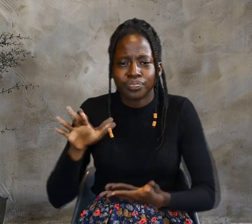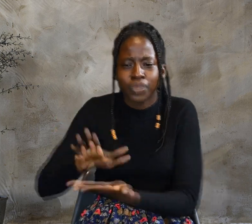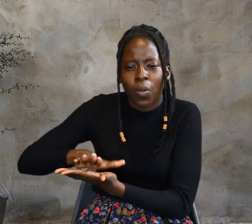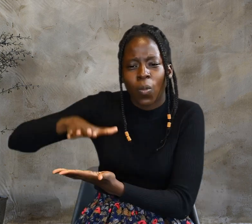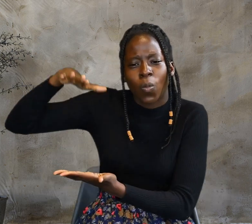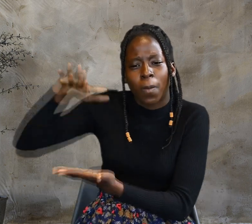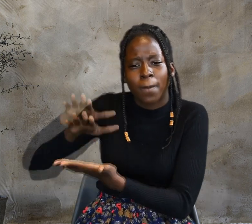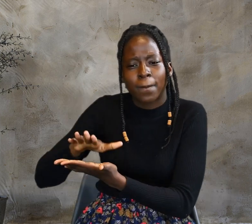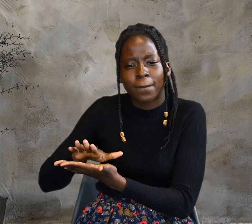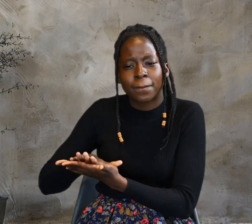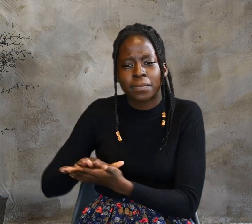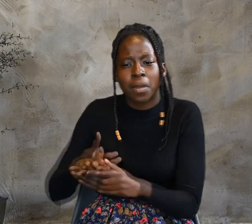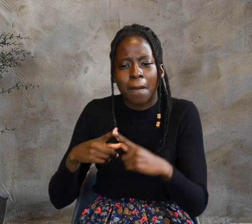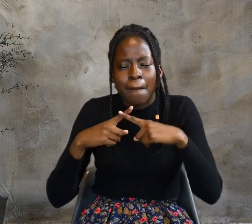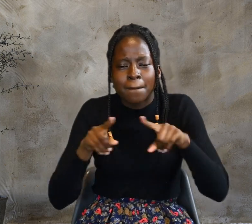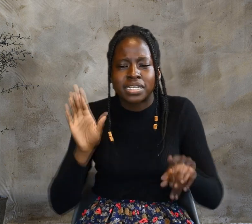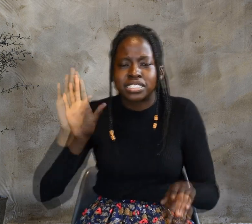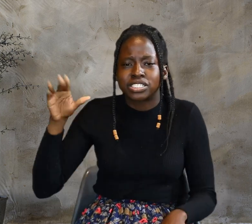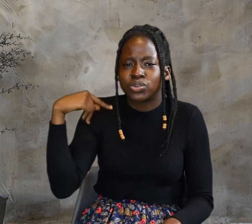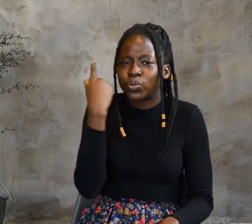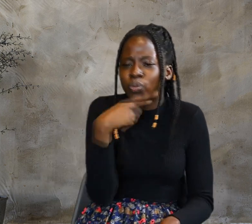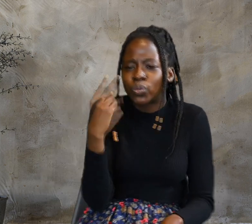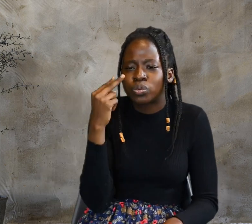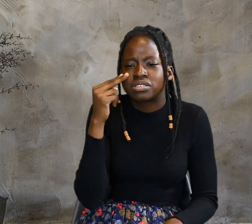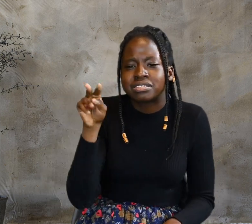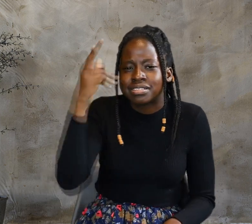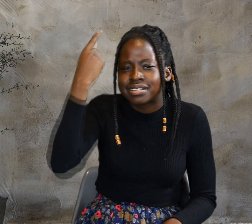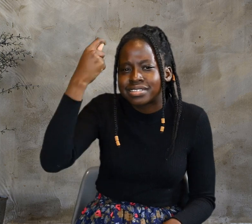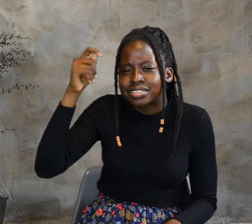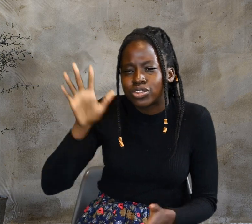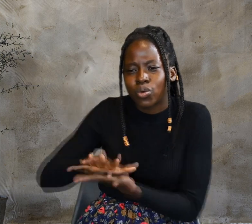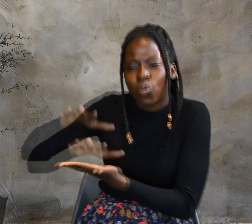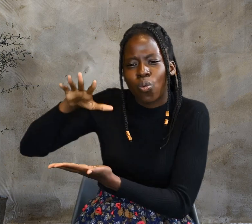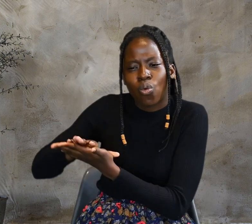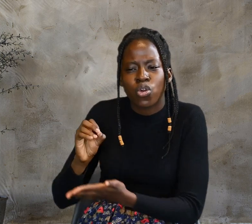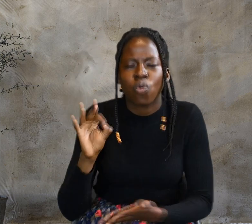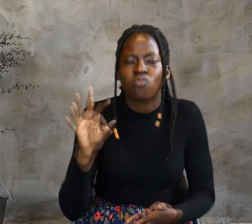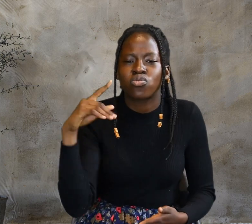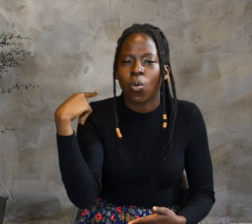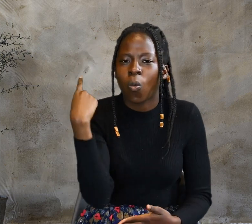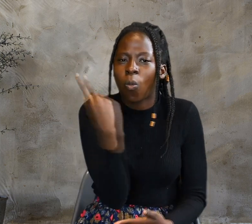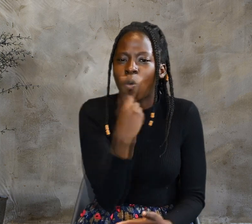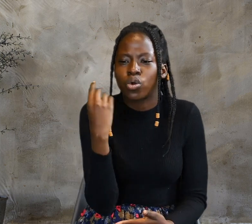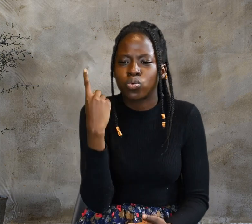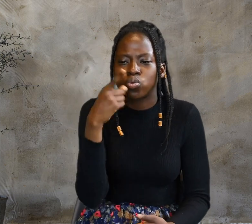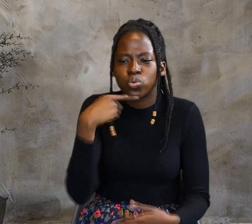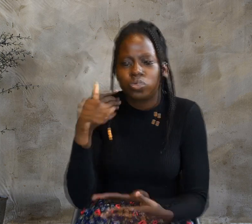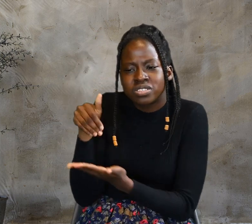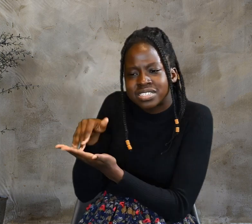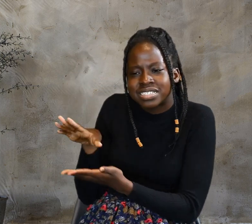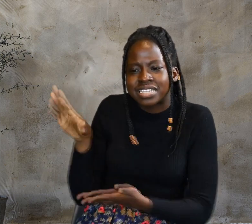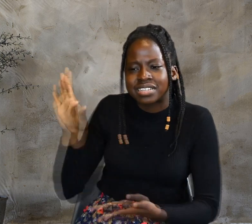one who sent him is a man of truth. There is nothing false about him.